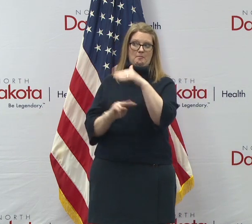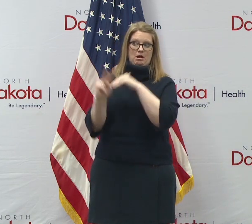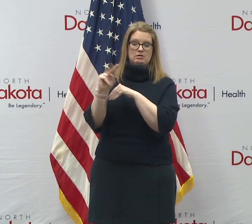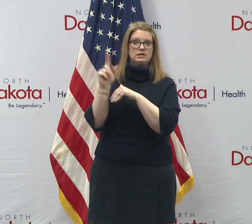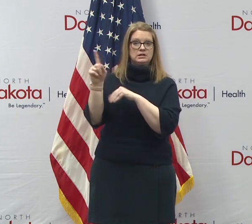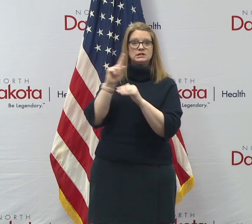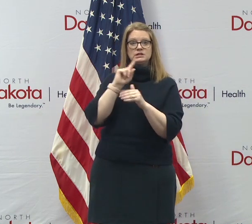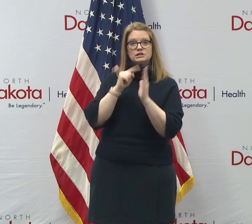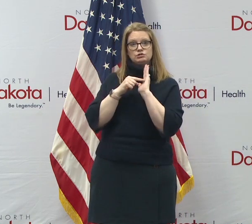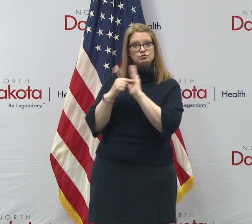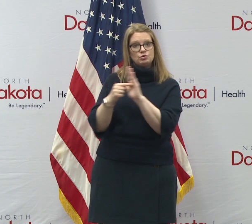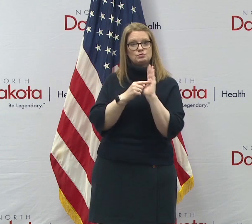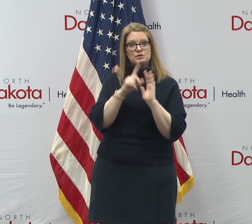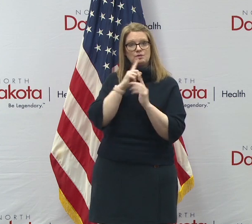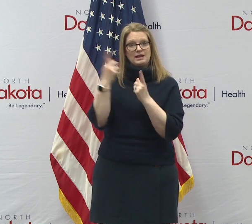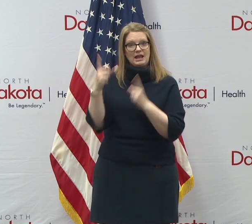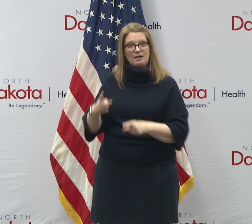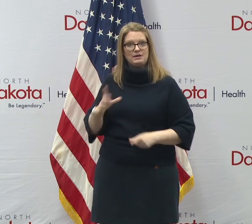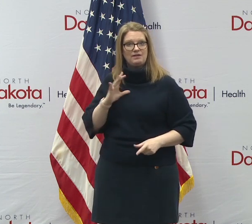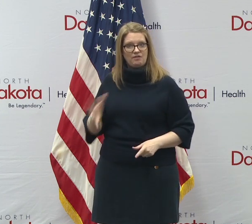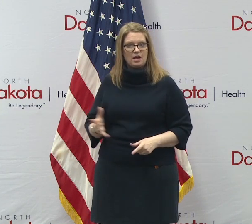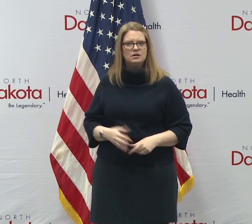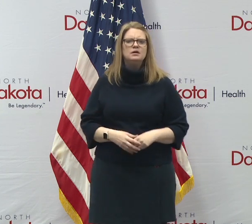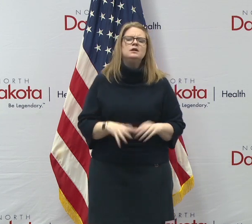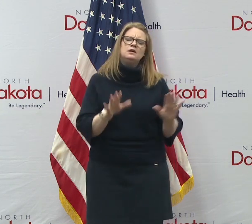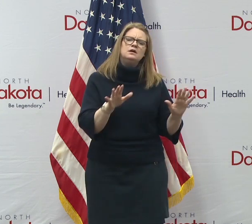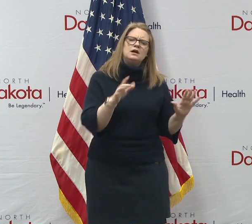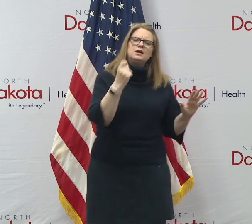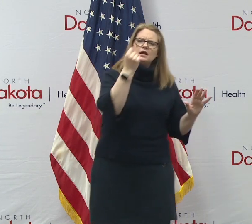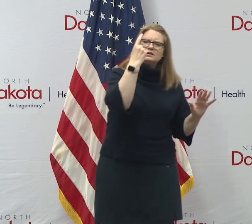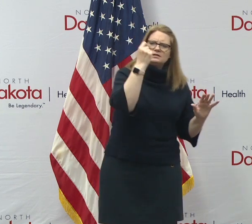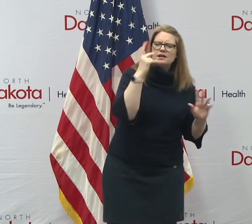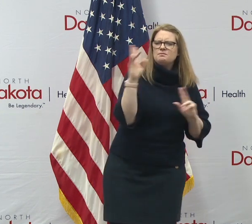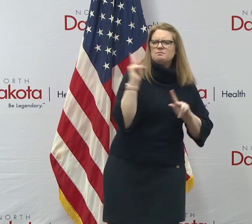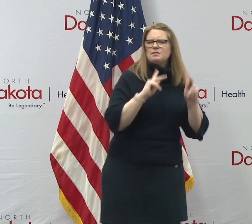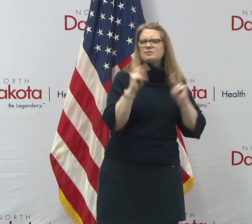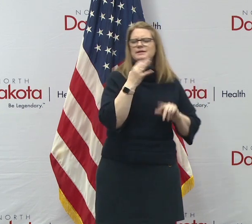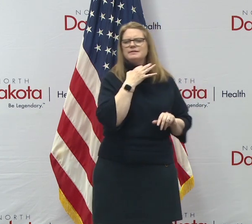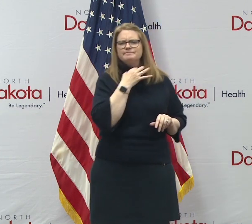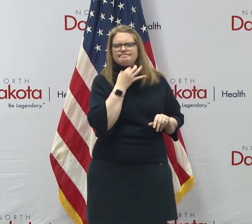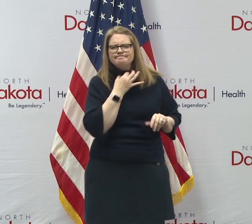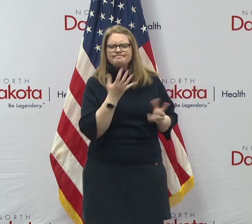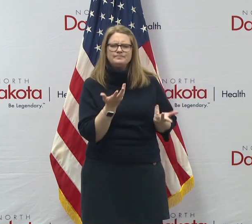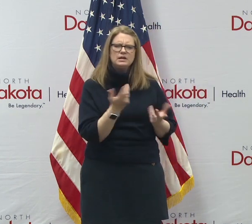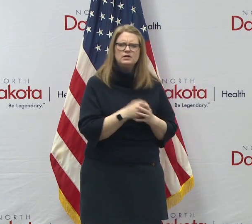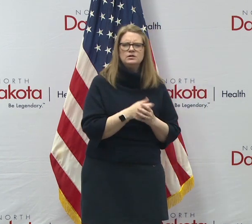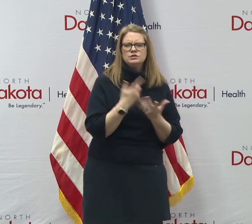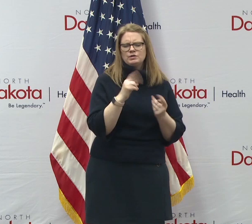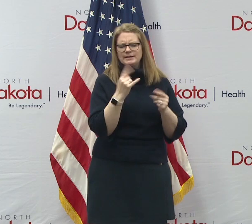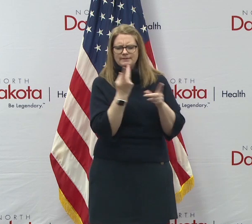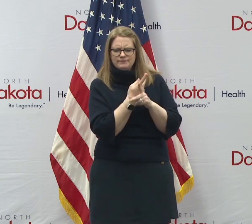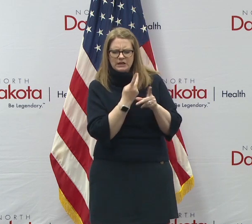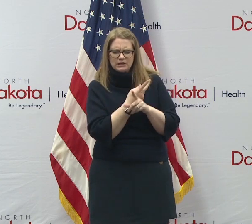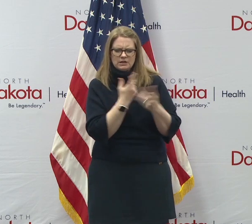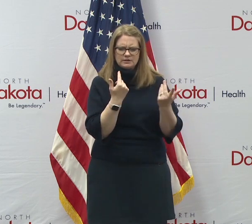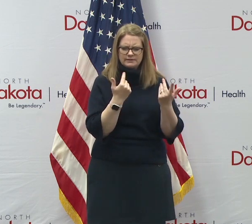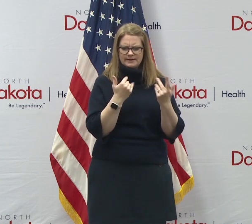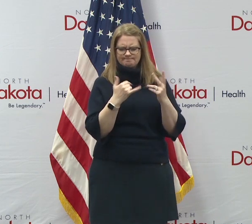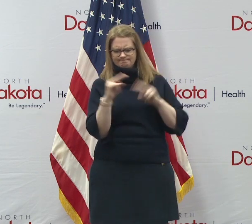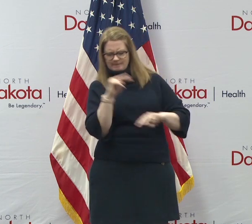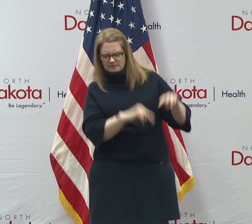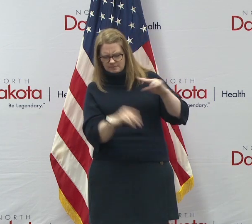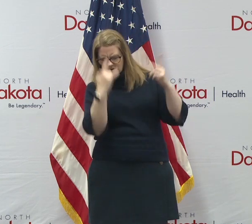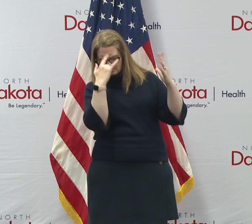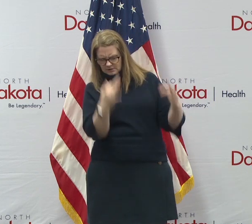the real case. But, uh, yeah, I get that people are, you know, people are curious. They want to, you know, get inside your head and figure out, you know, how you make judgments.